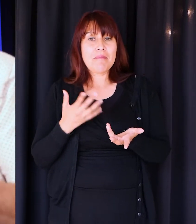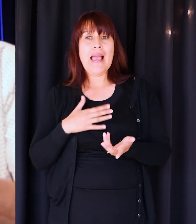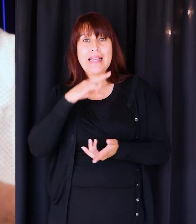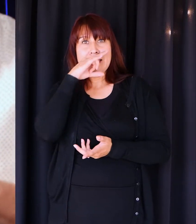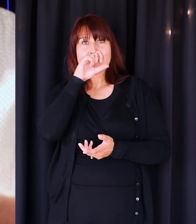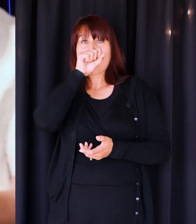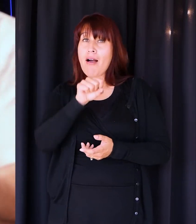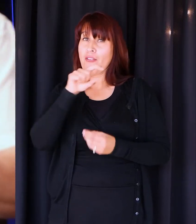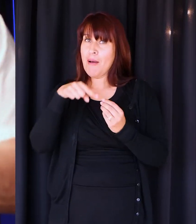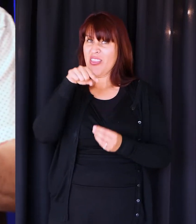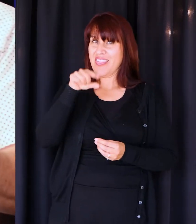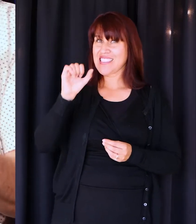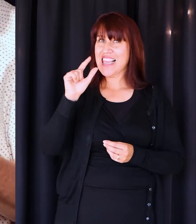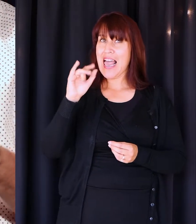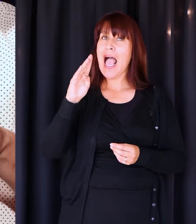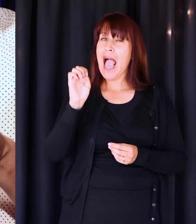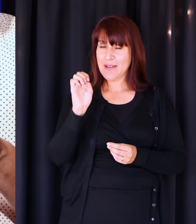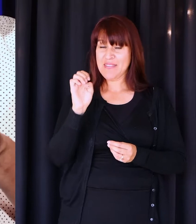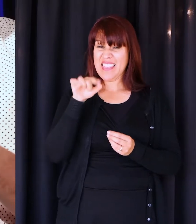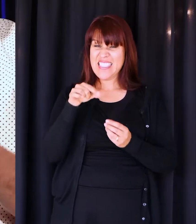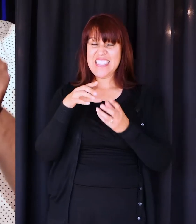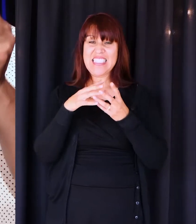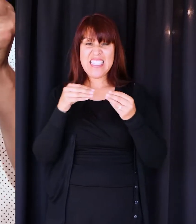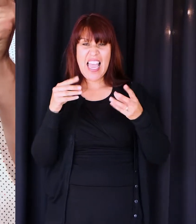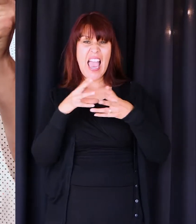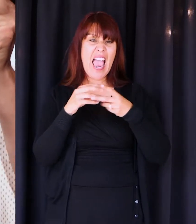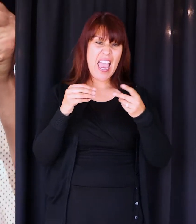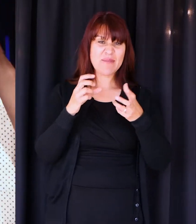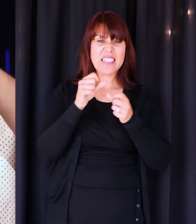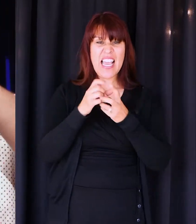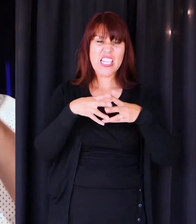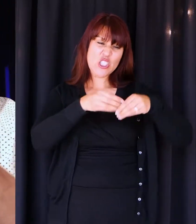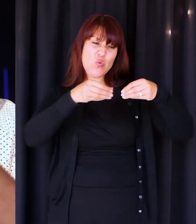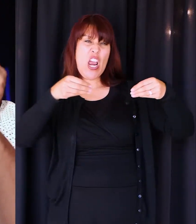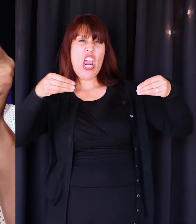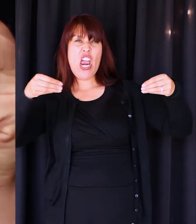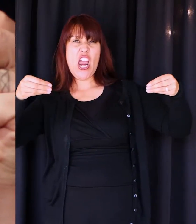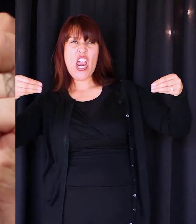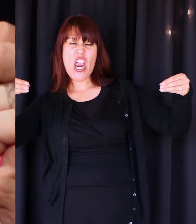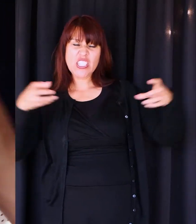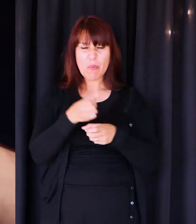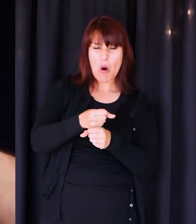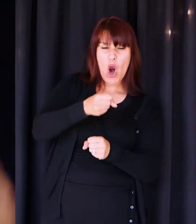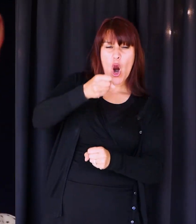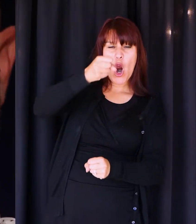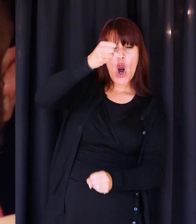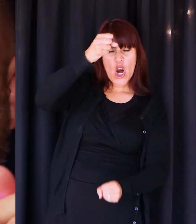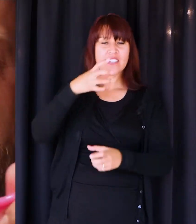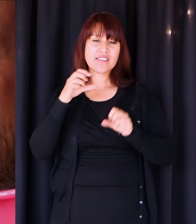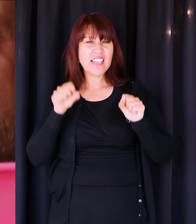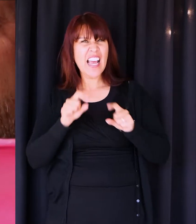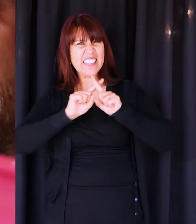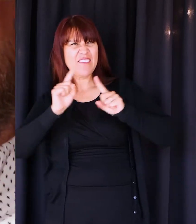love about slime, because they can take this slime and they can stretch it and they can pull it and they can